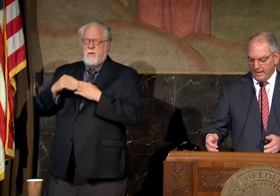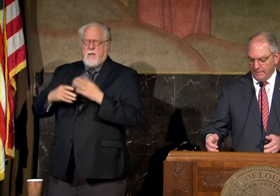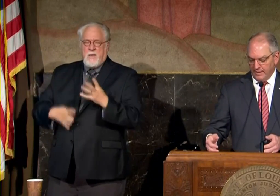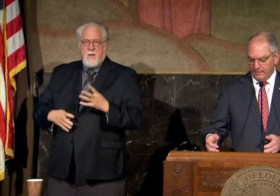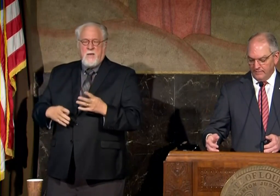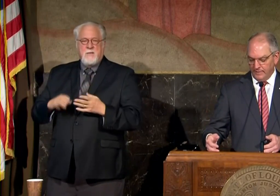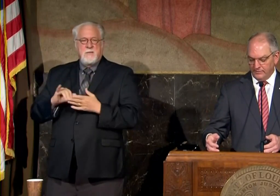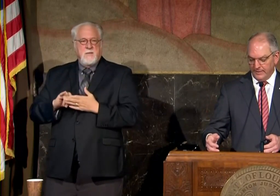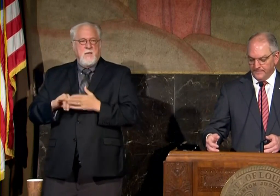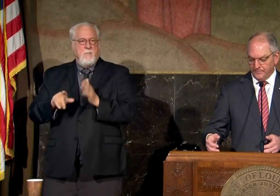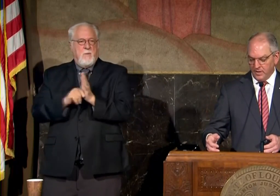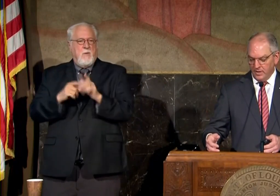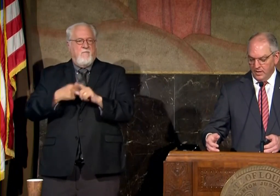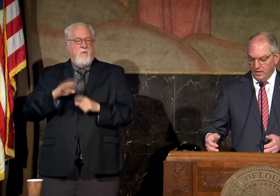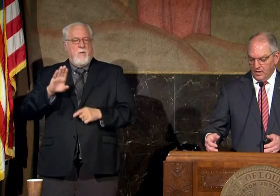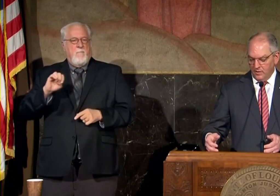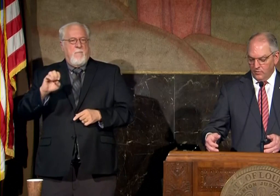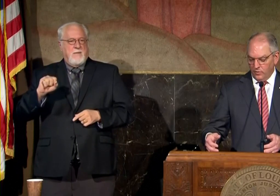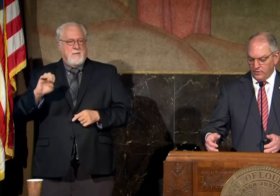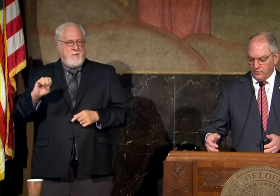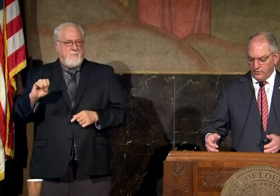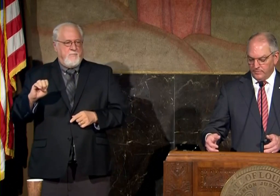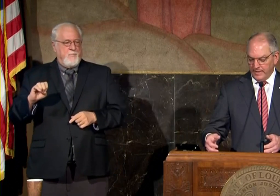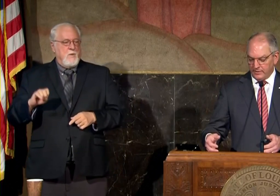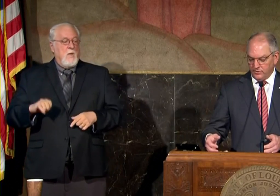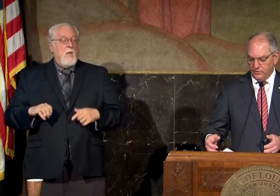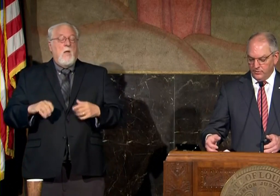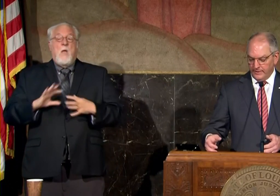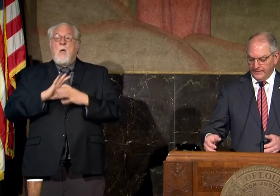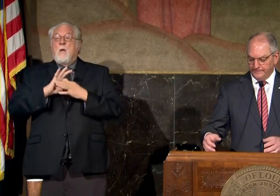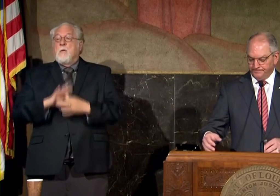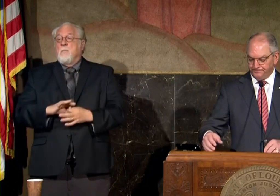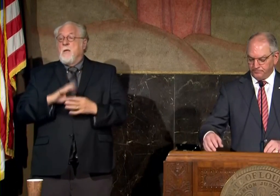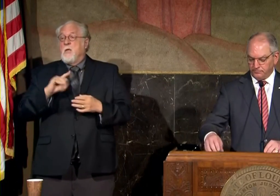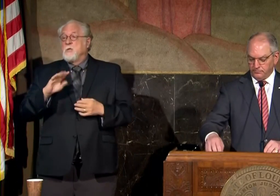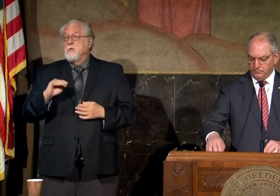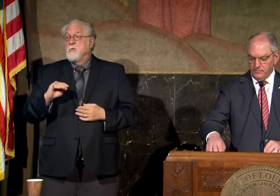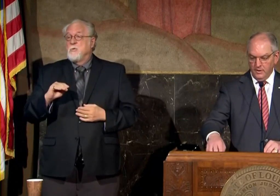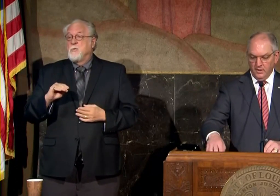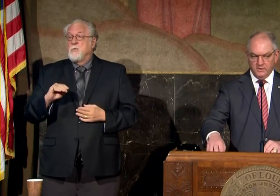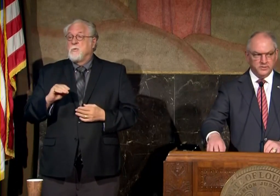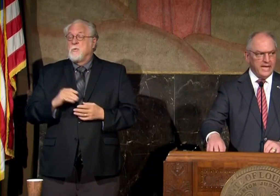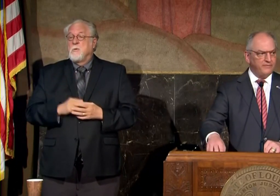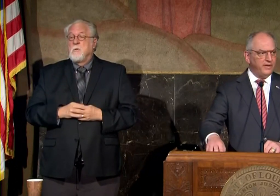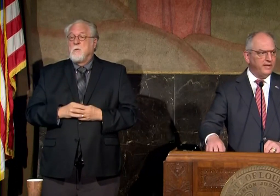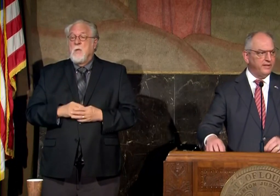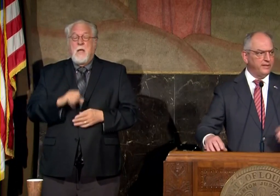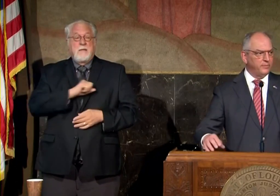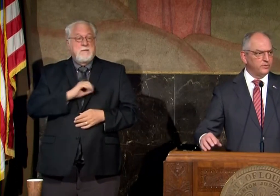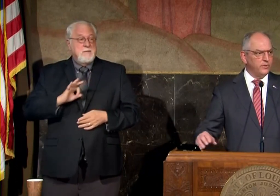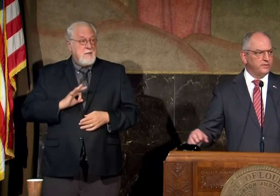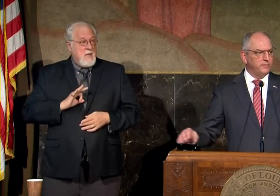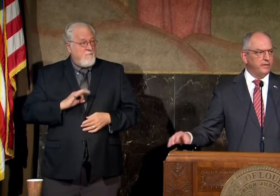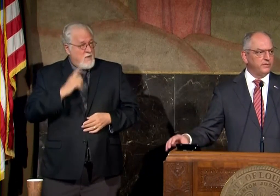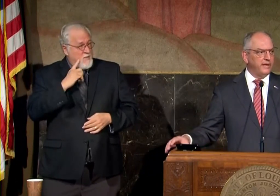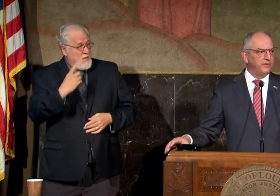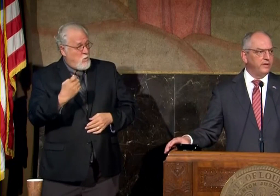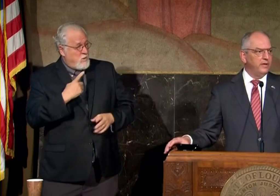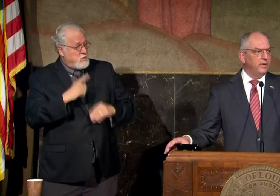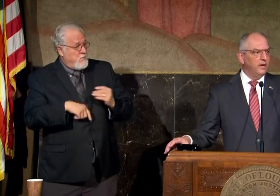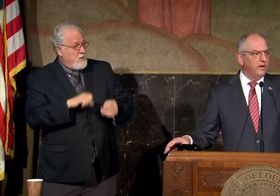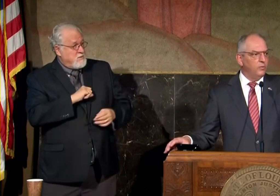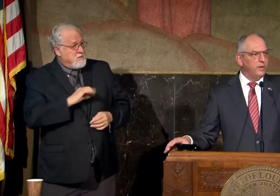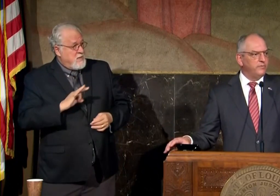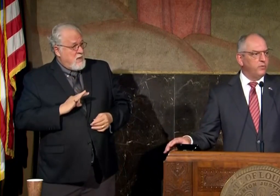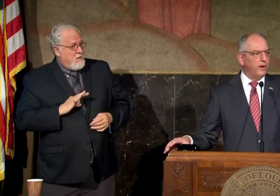that came out of bessie uh with respect to um staffing i think there was a question about staffing